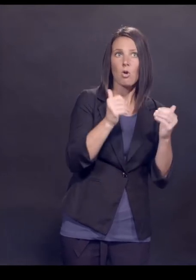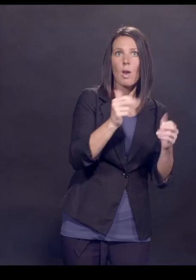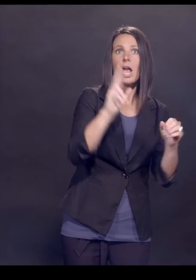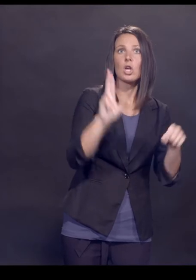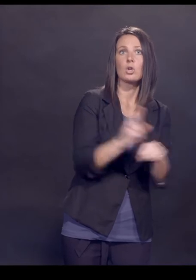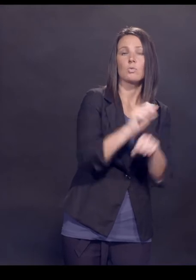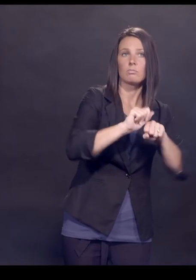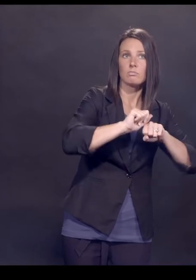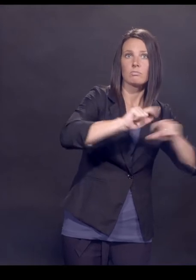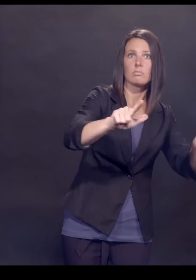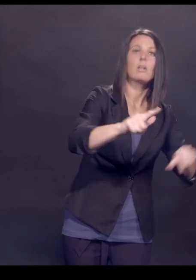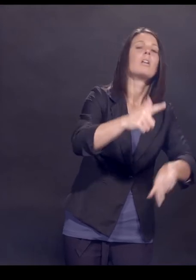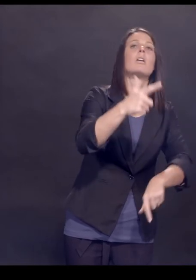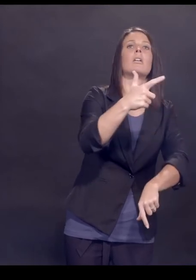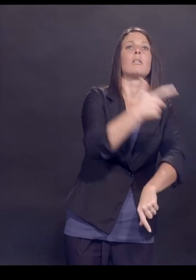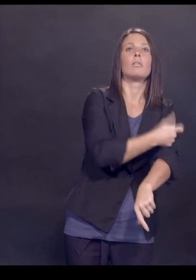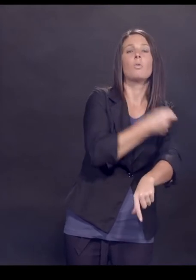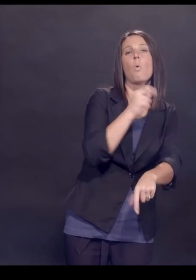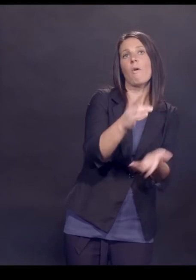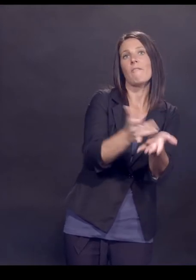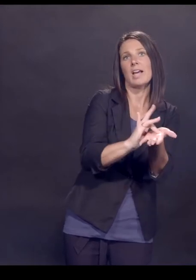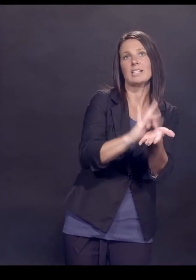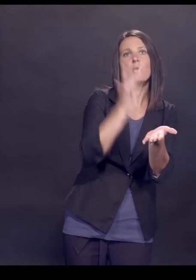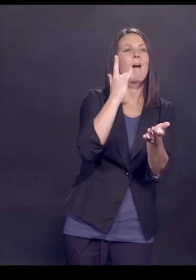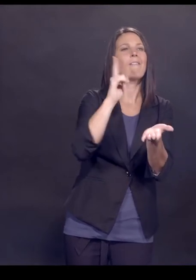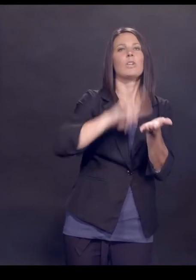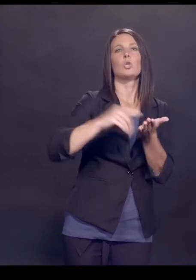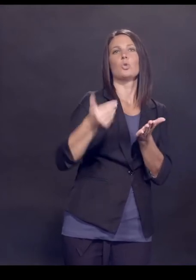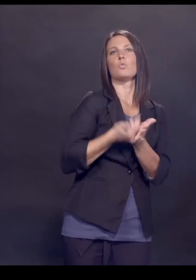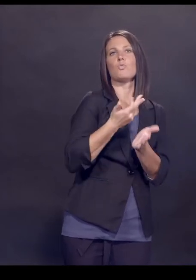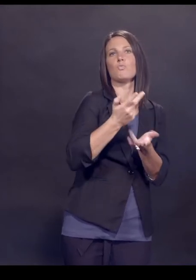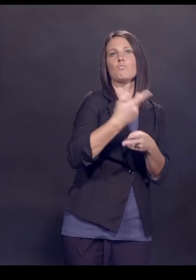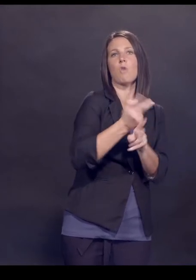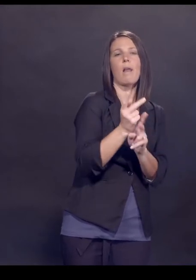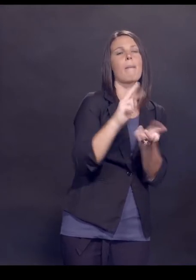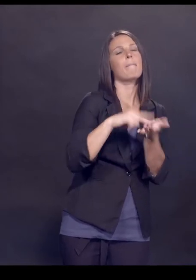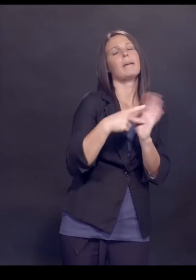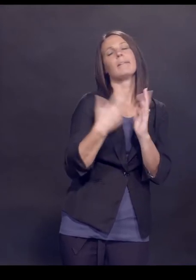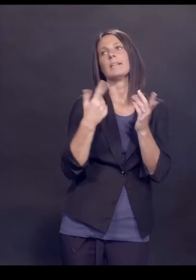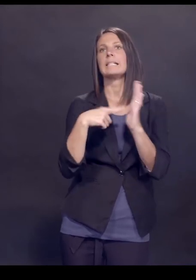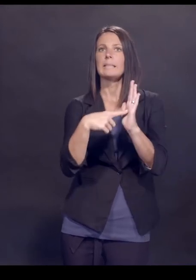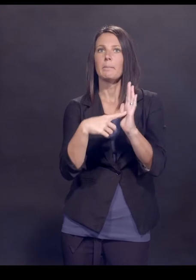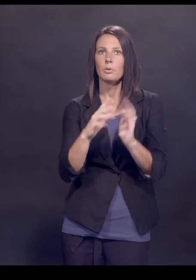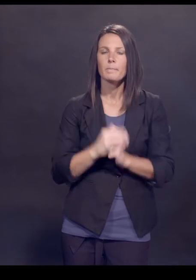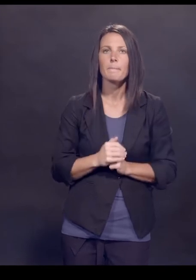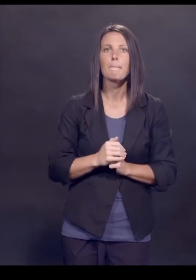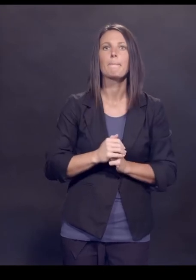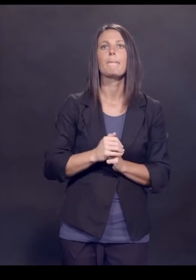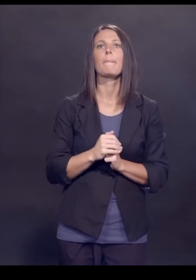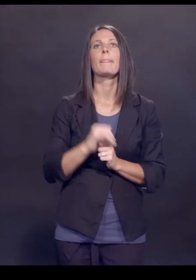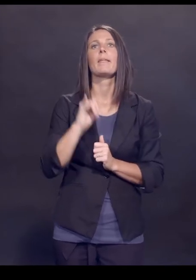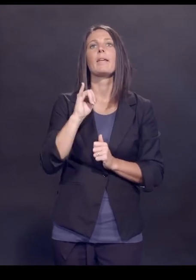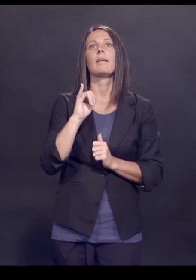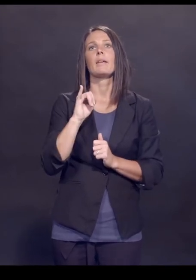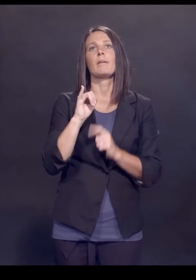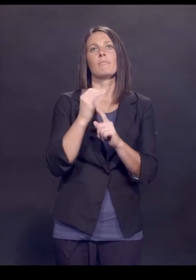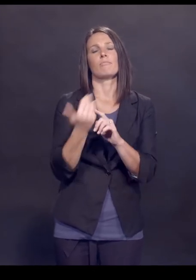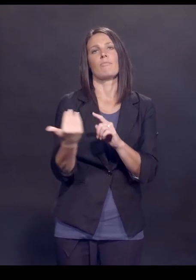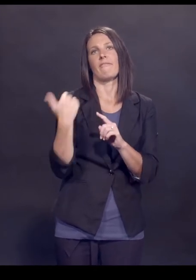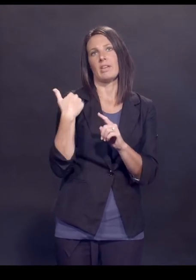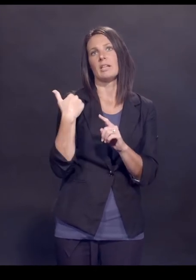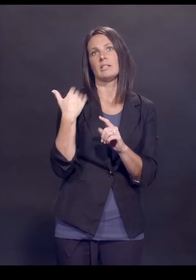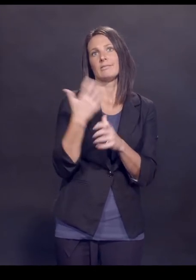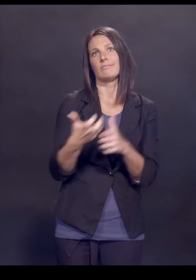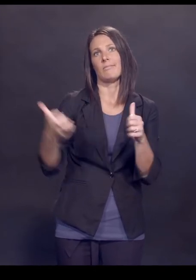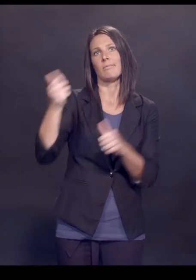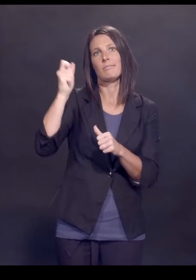as an investigational new product. That's all that means. So for example, when the previous administration wanted